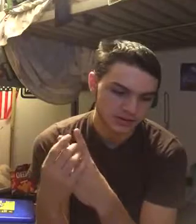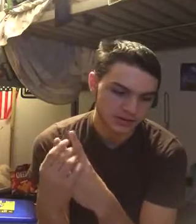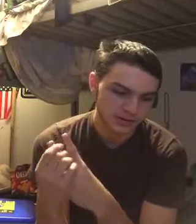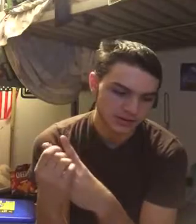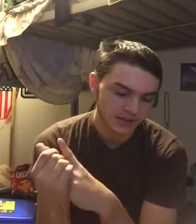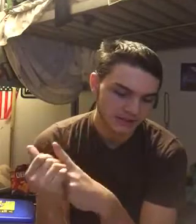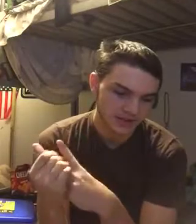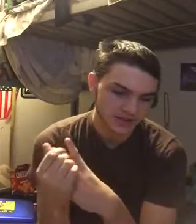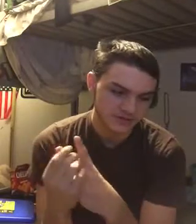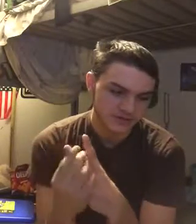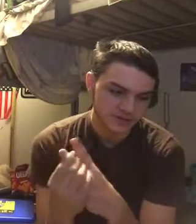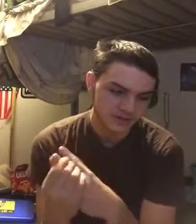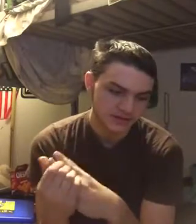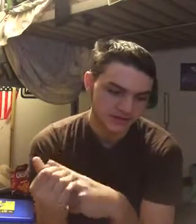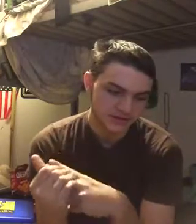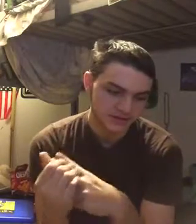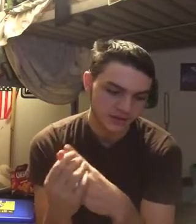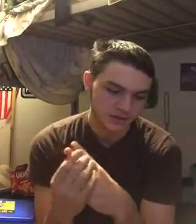send them to Houston so